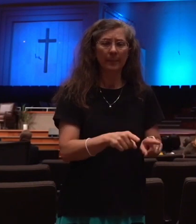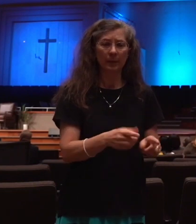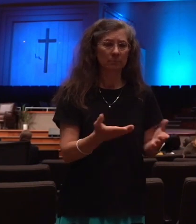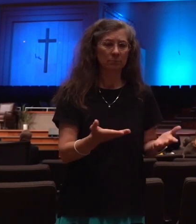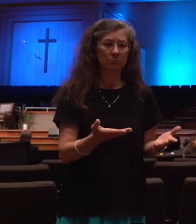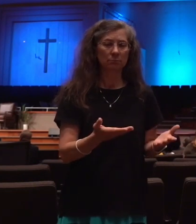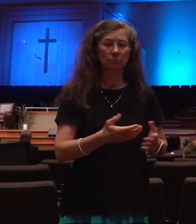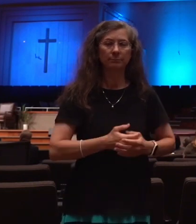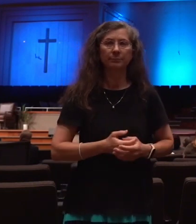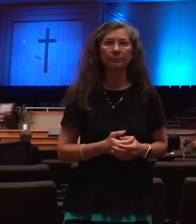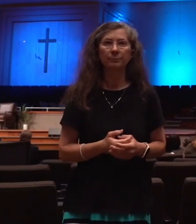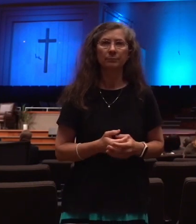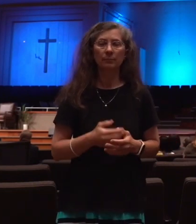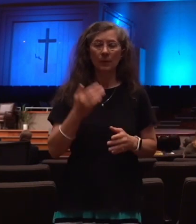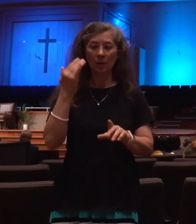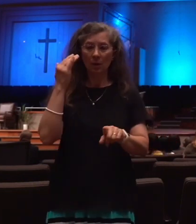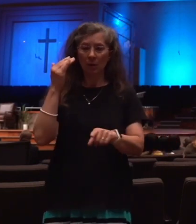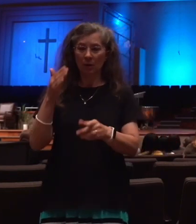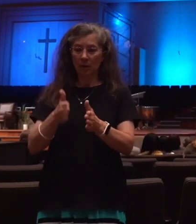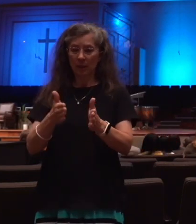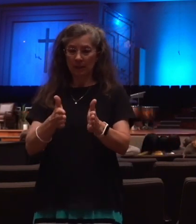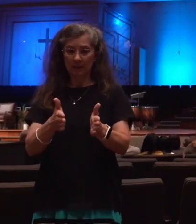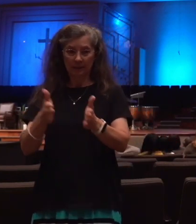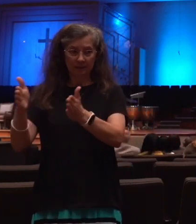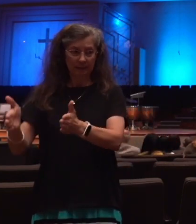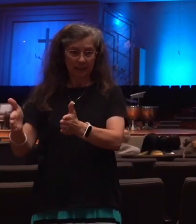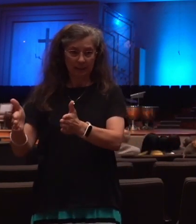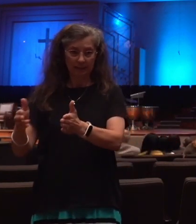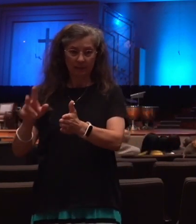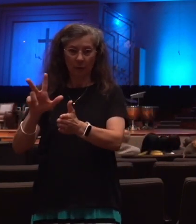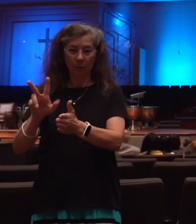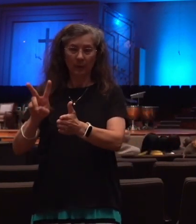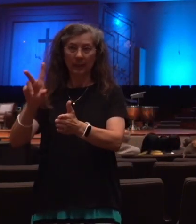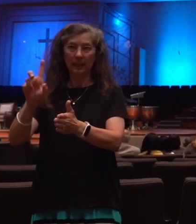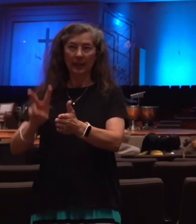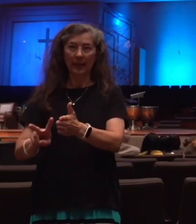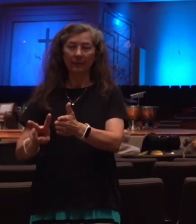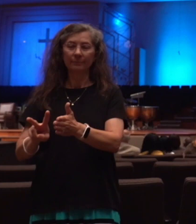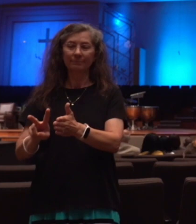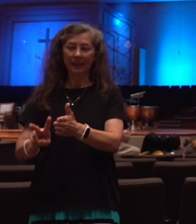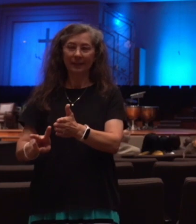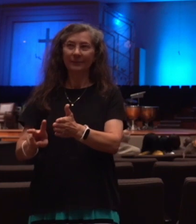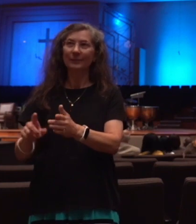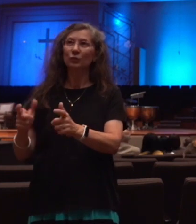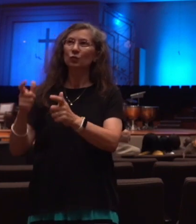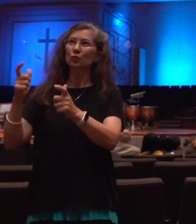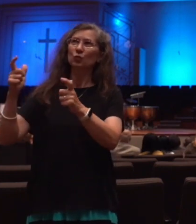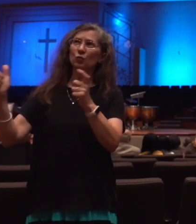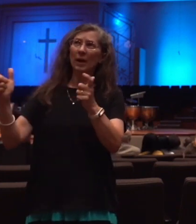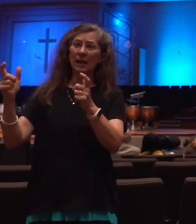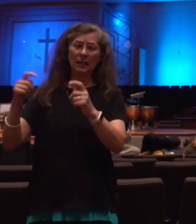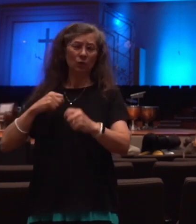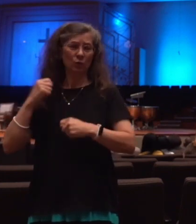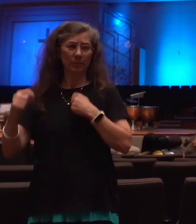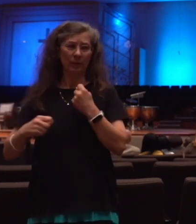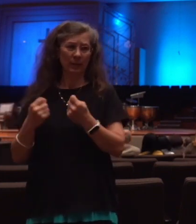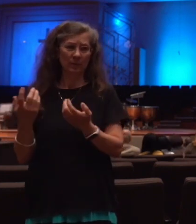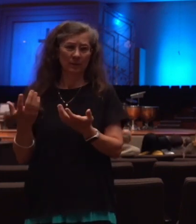why is the second half called Great Tribulation? Well, there's three reasons. First, the fulfillment of